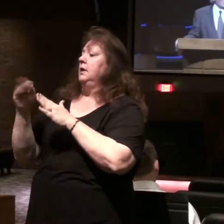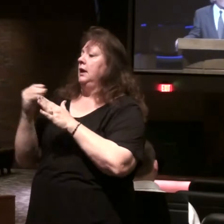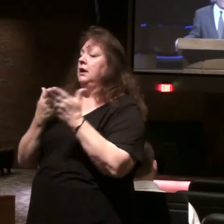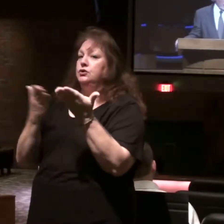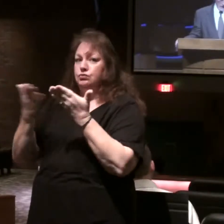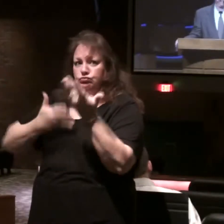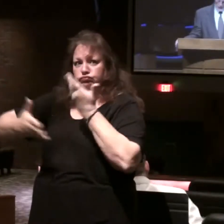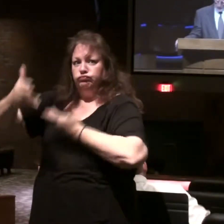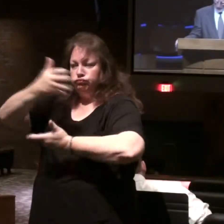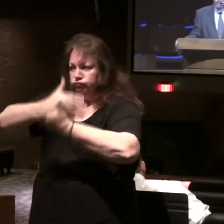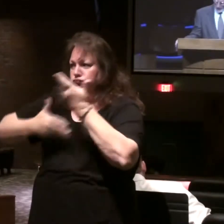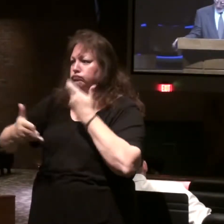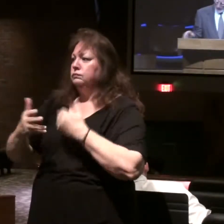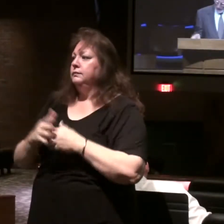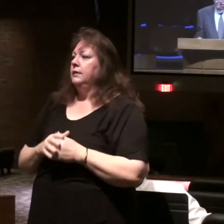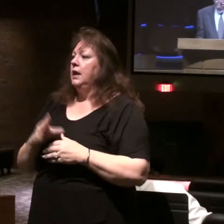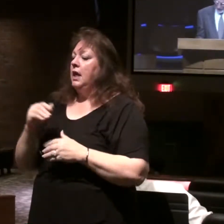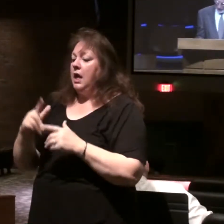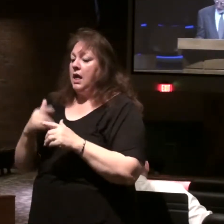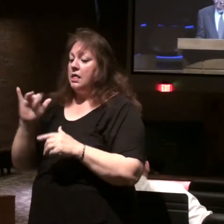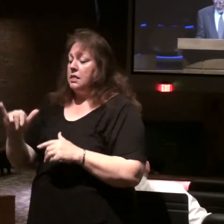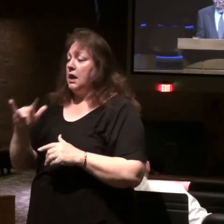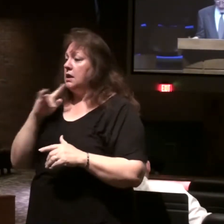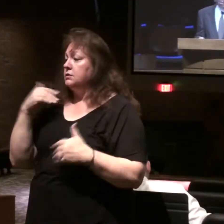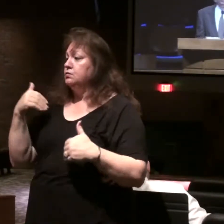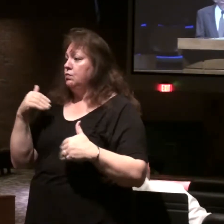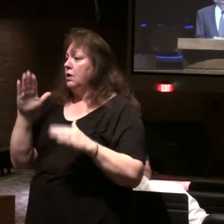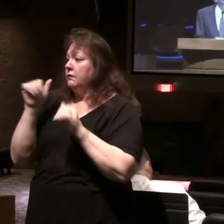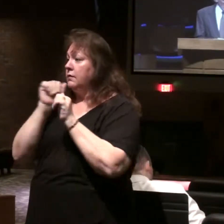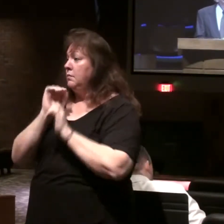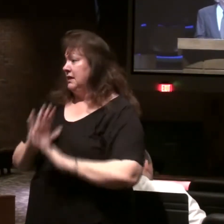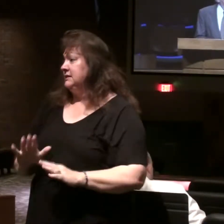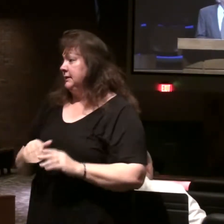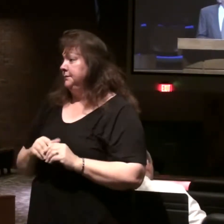and minister to one another. And that is a great blessing.